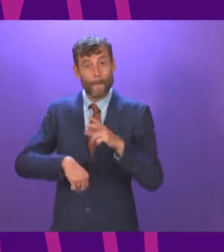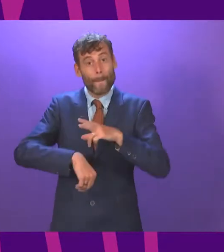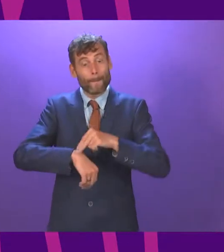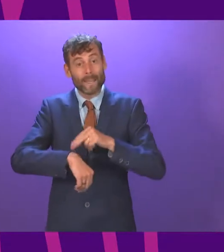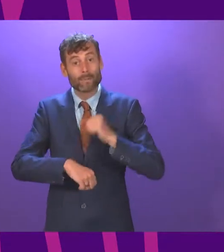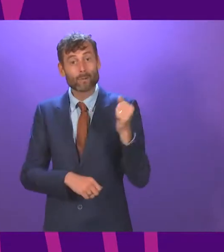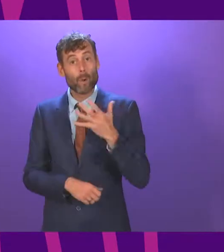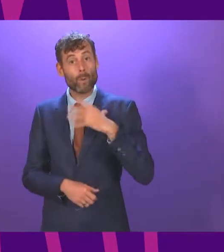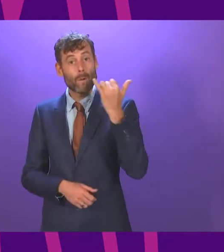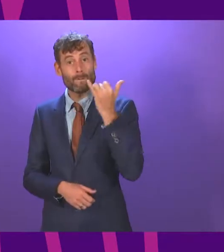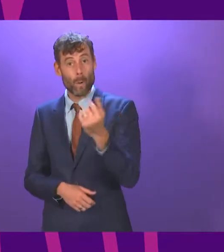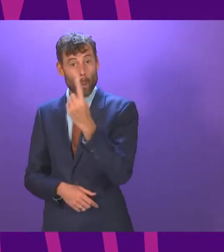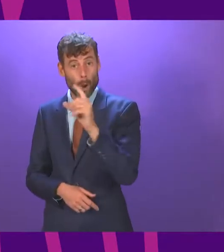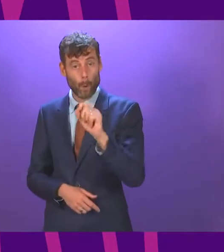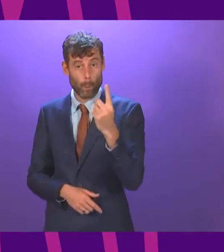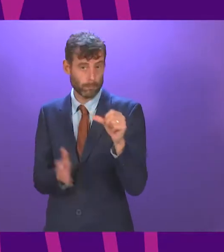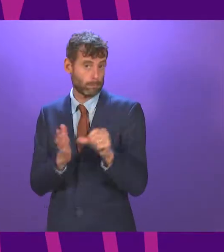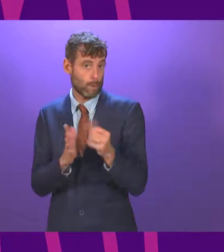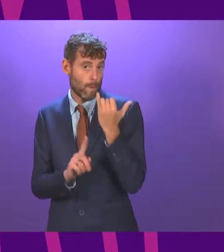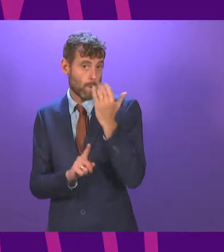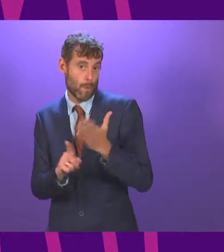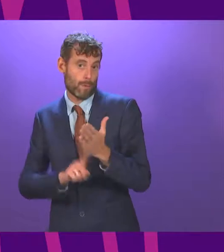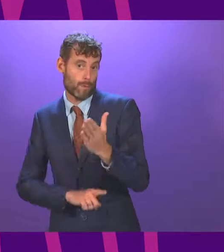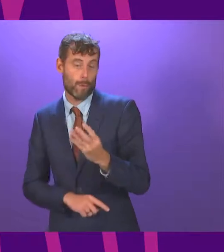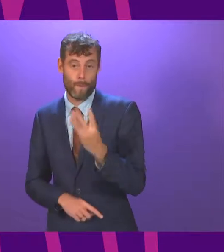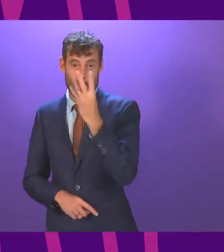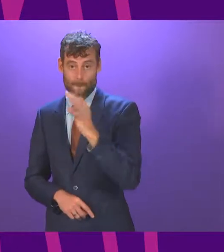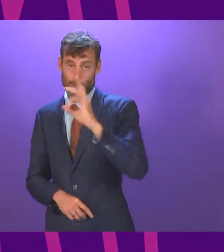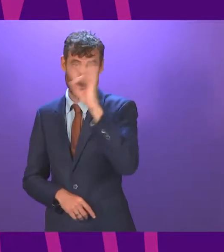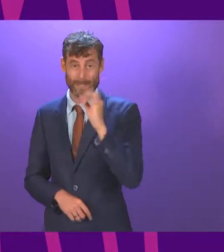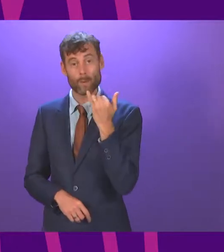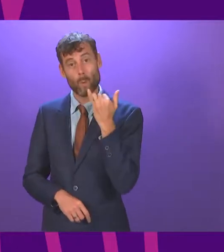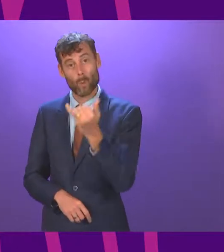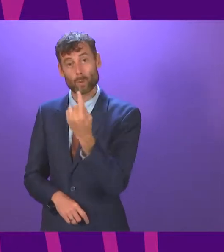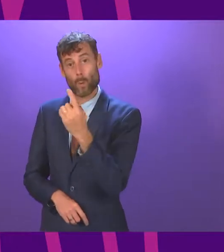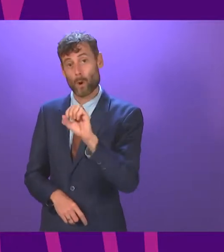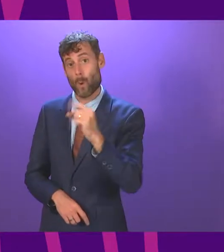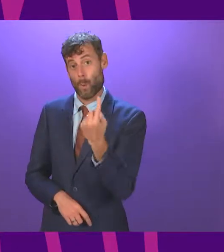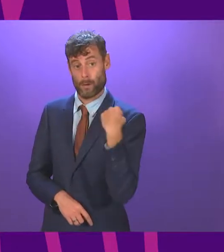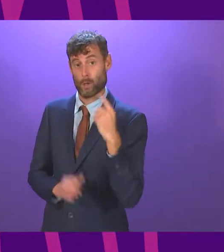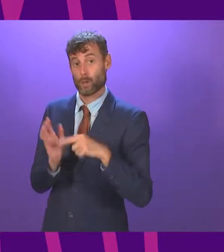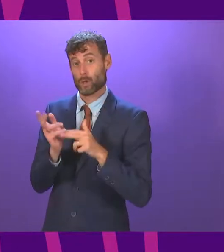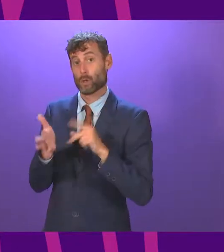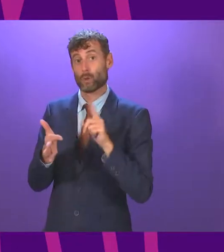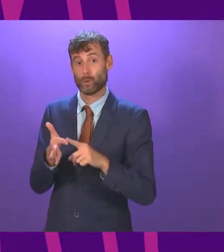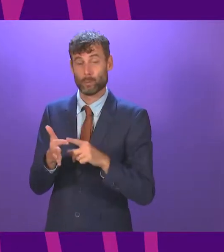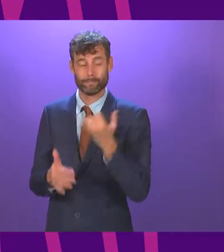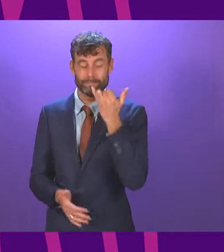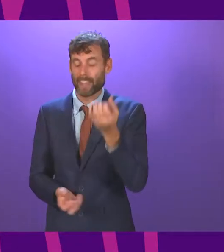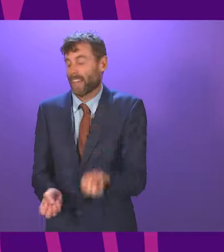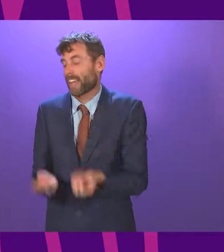on 101 recently. More than 40% of calls to 101 in June were abandoned.